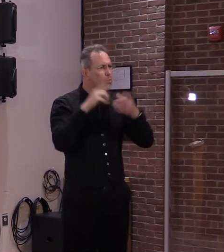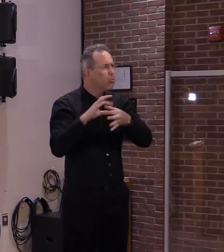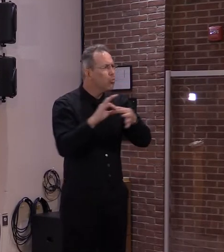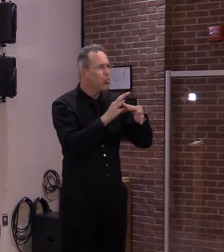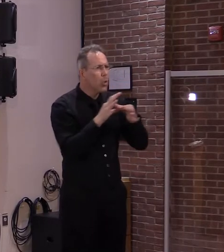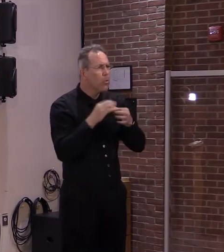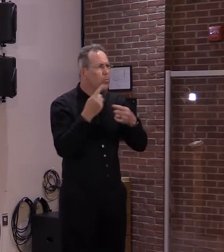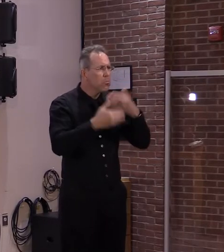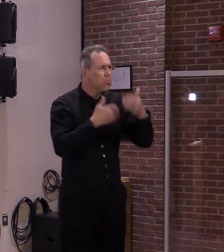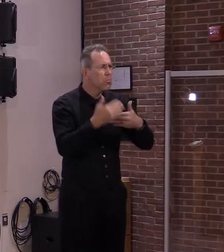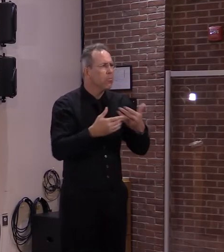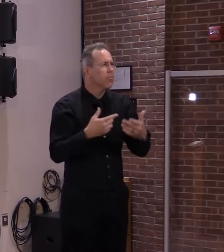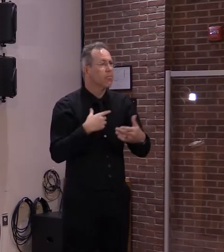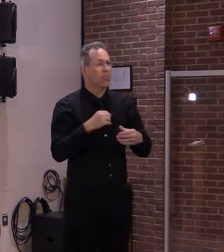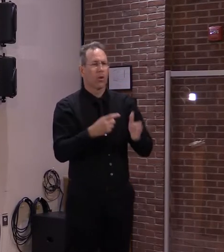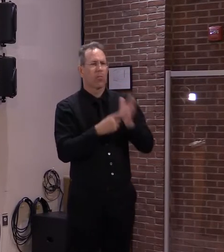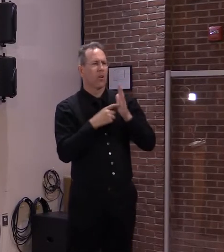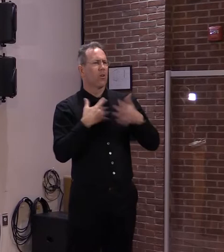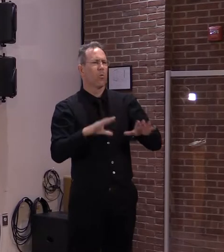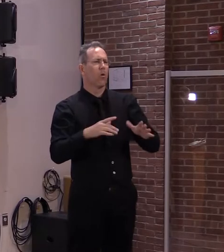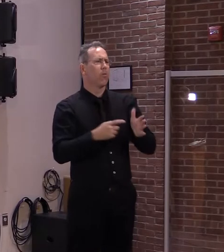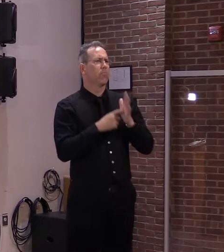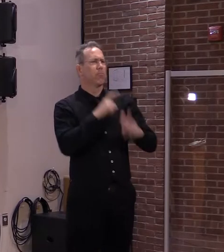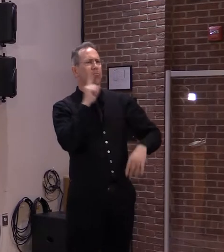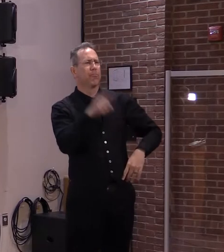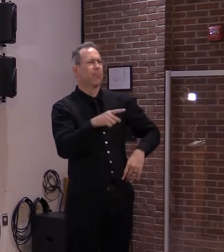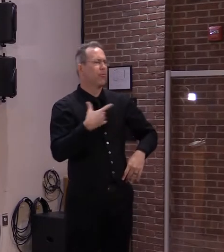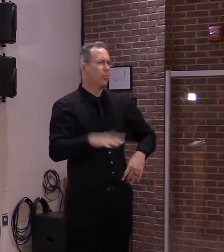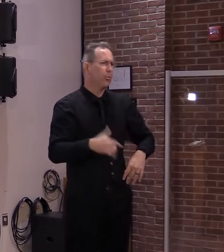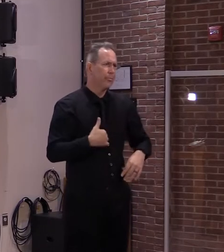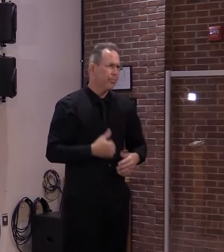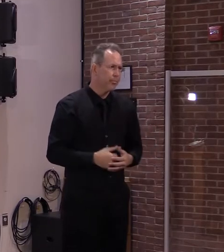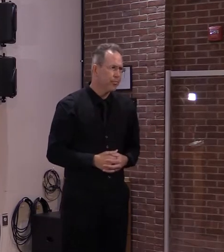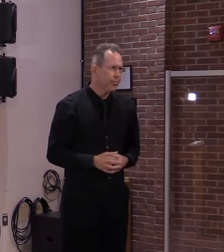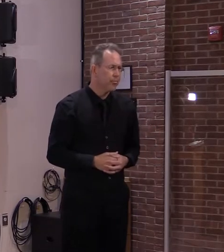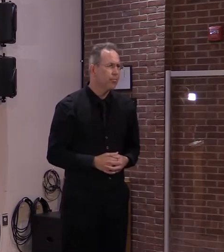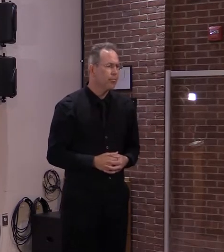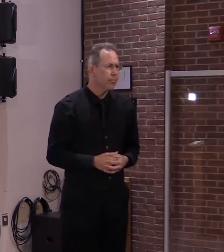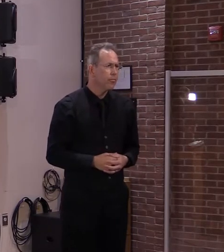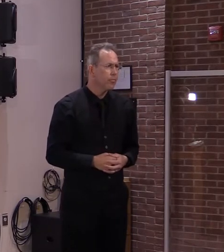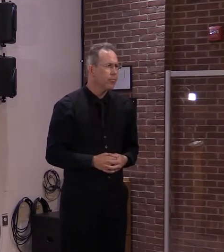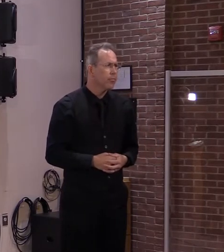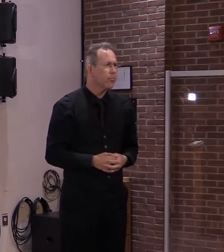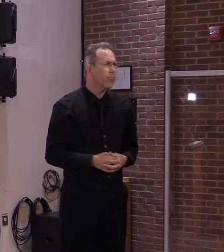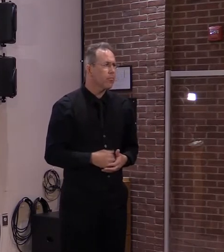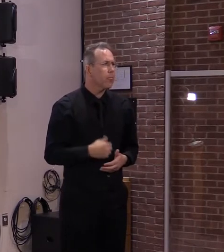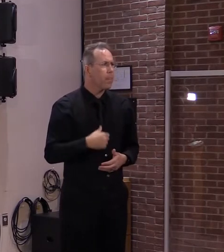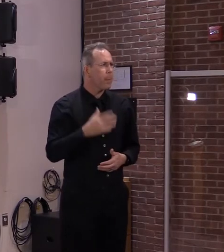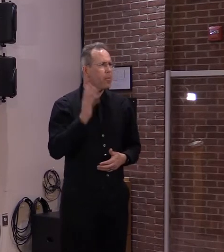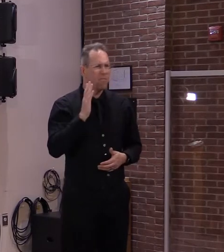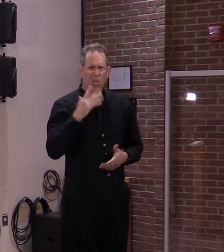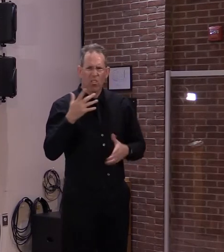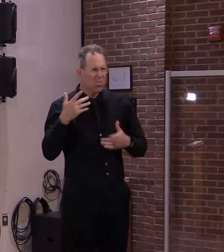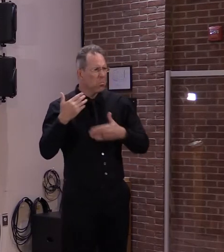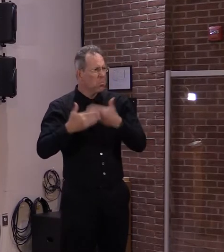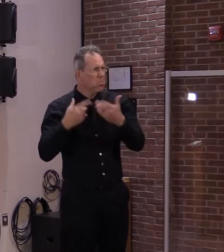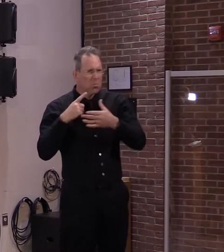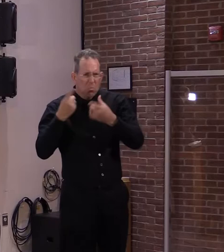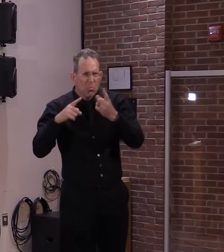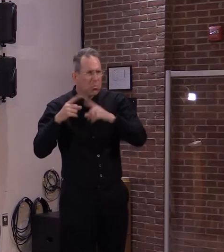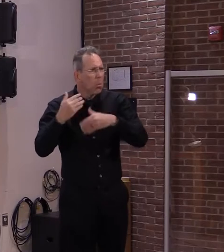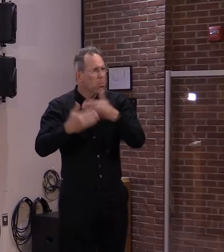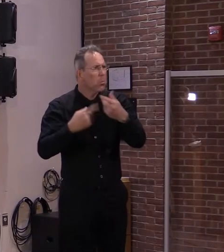the way. So that I think without mandating we're making a lot of progress and